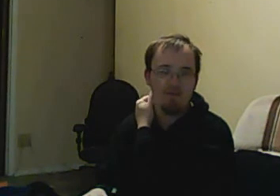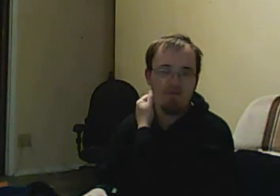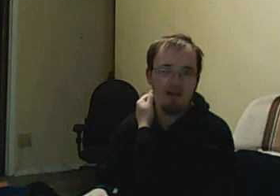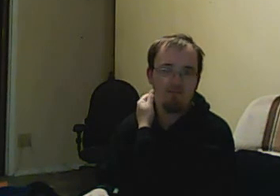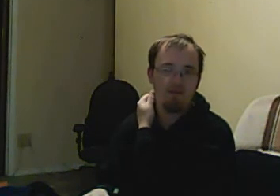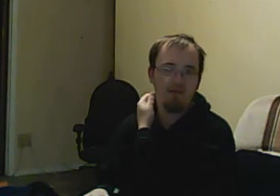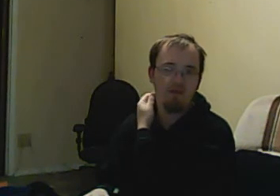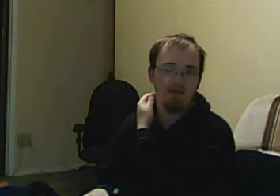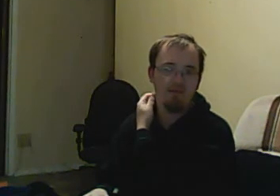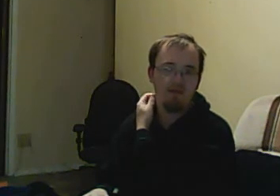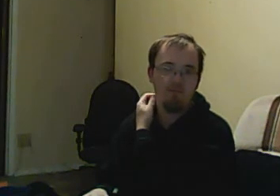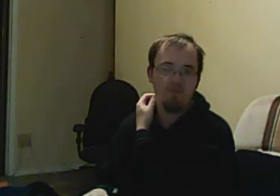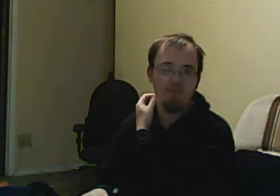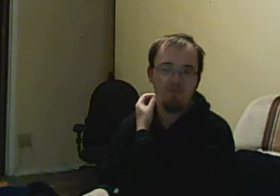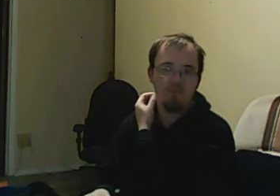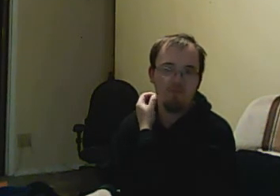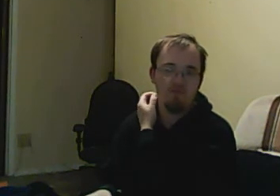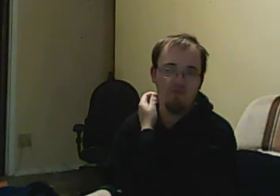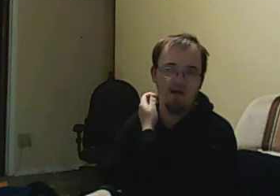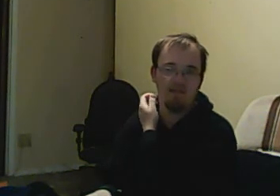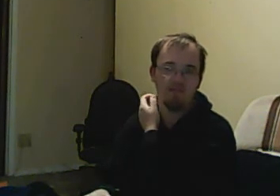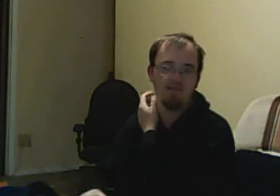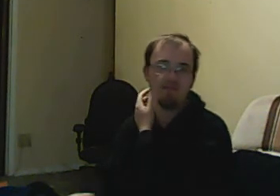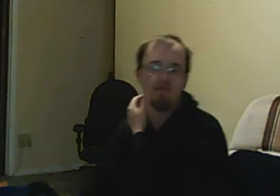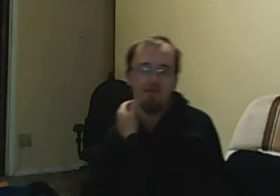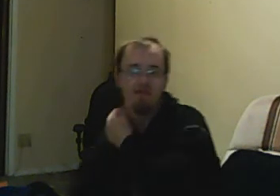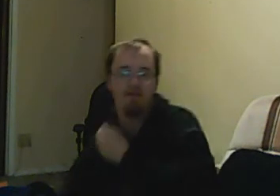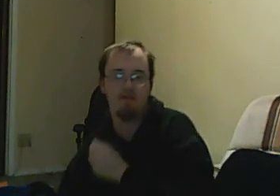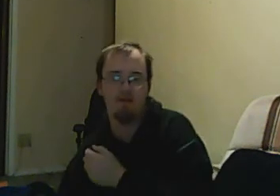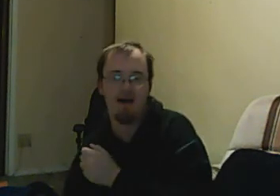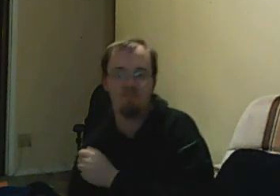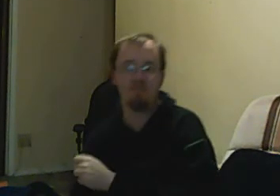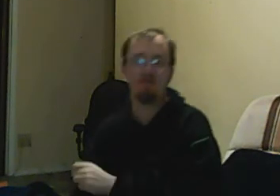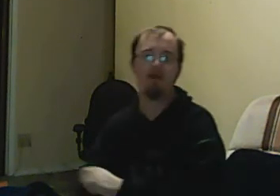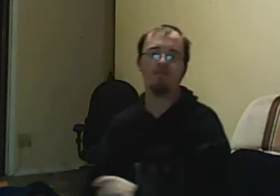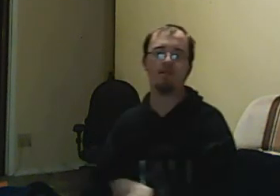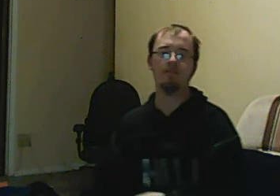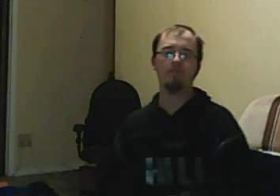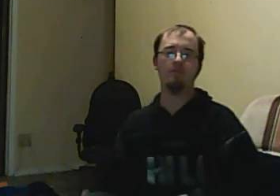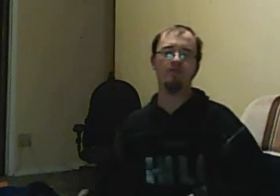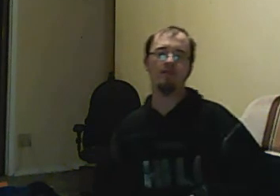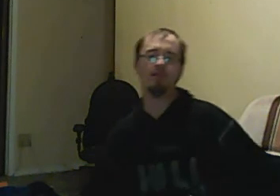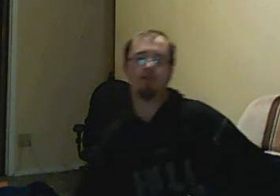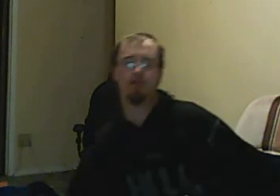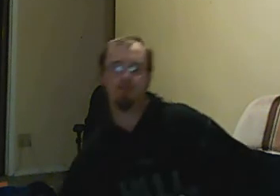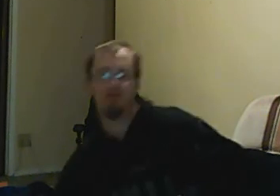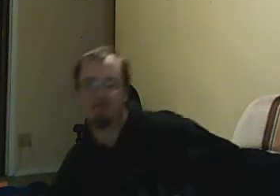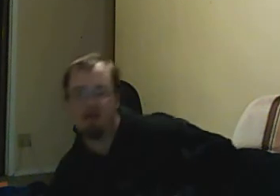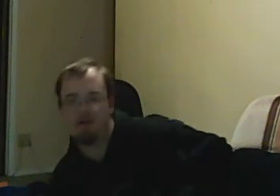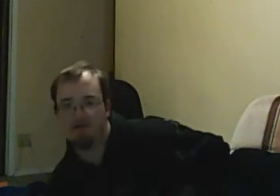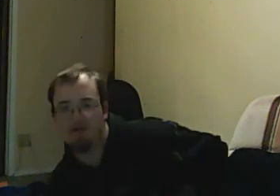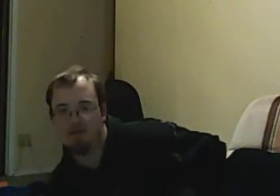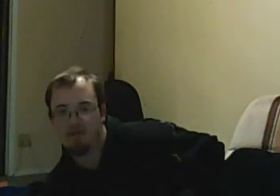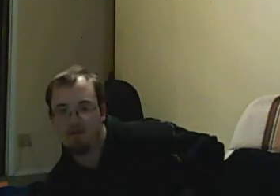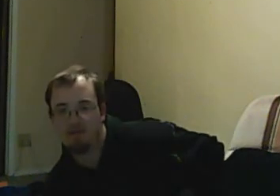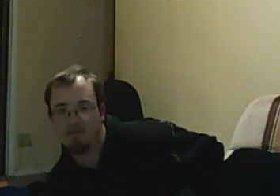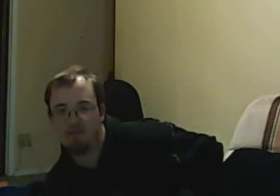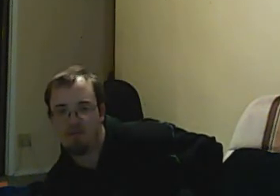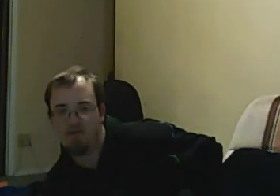with an axe running around, but this was more nuanced. You have to have the same level of fear come across all, without